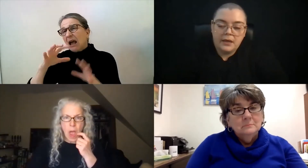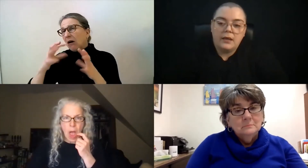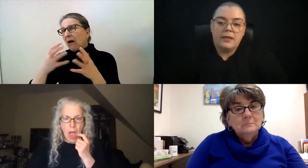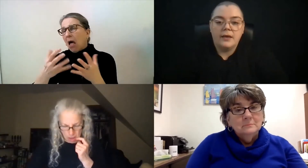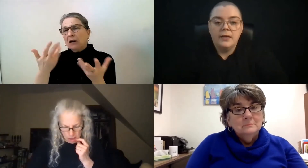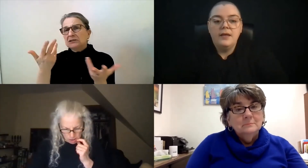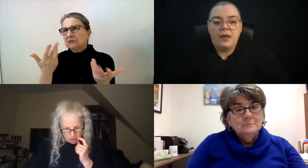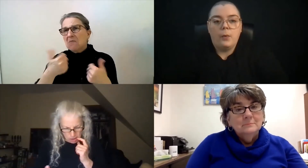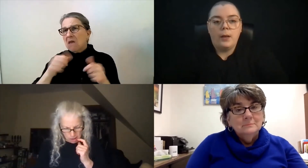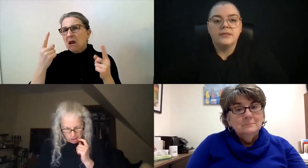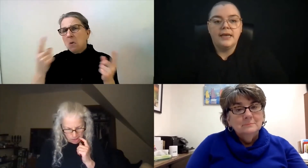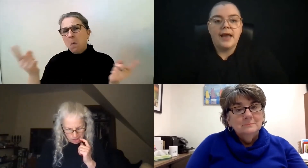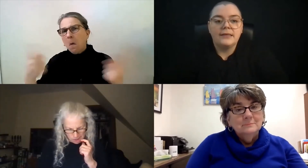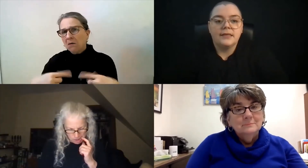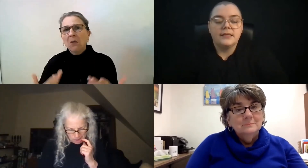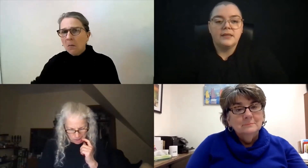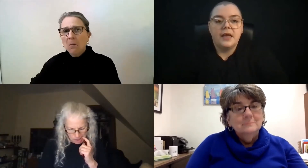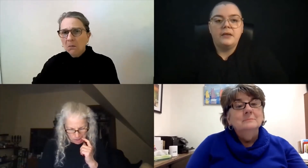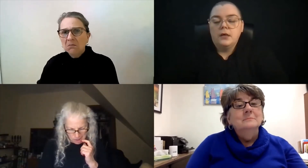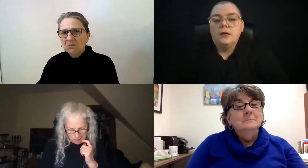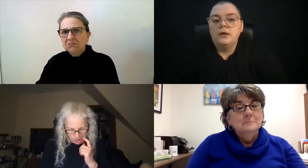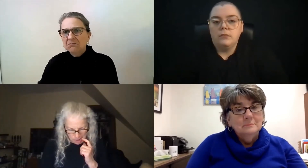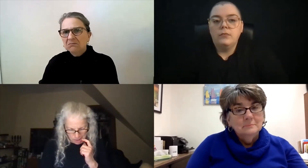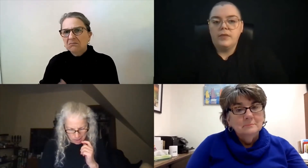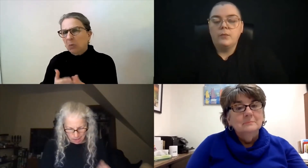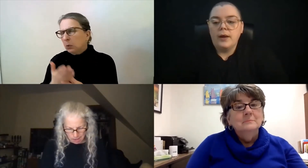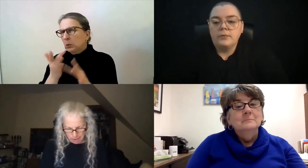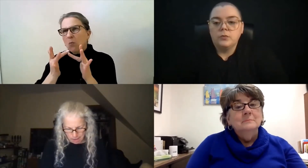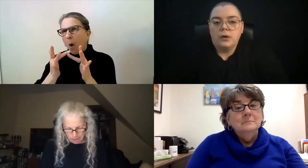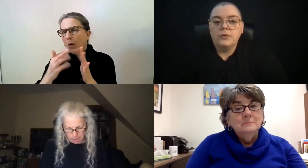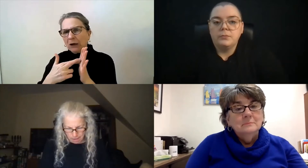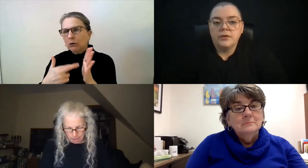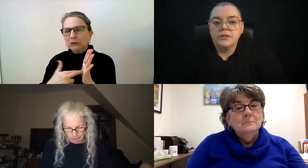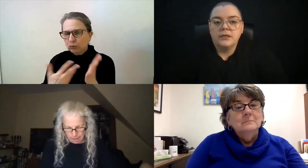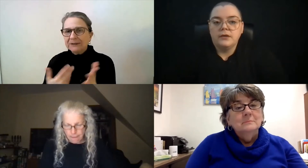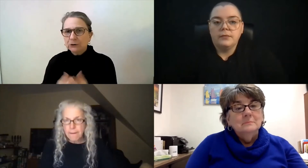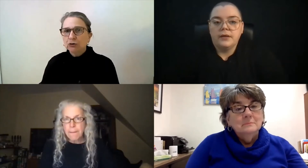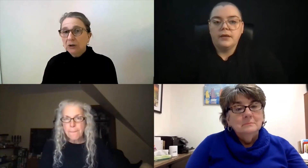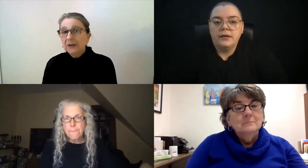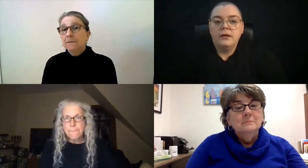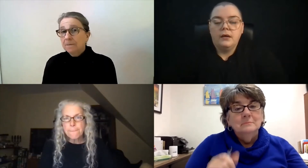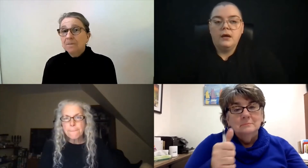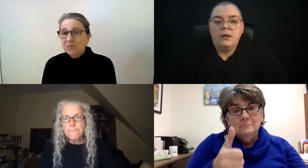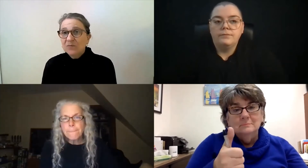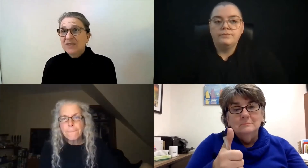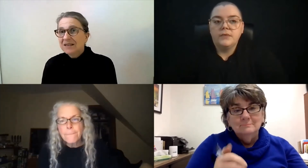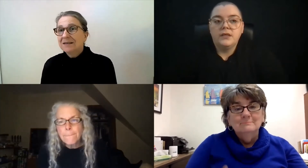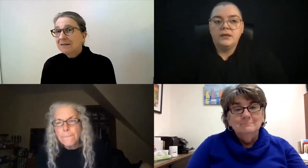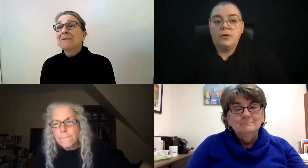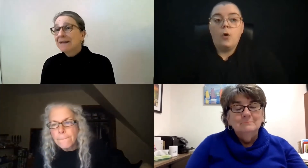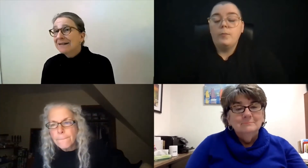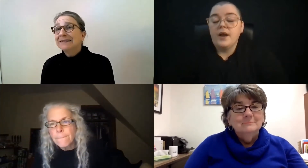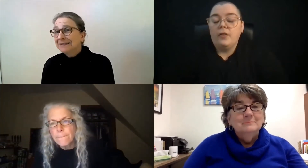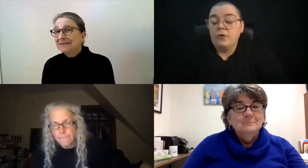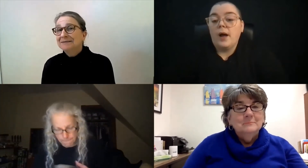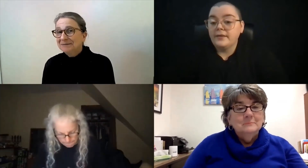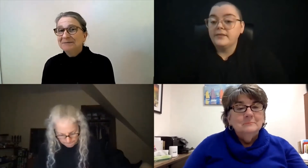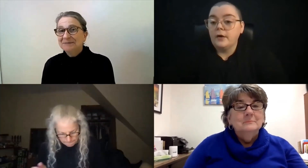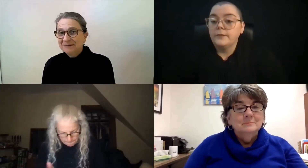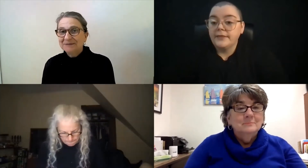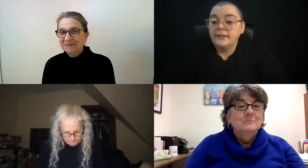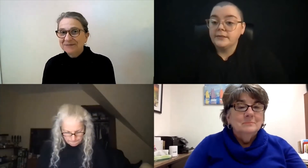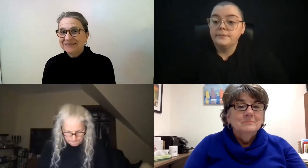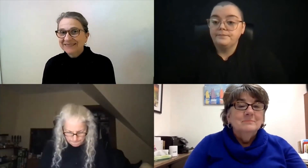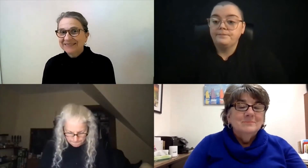it's happening, and that they were able to get access, and then we're able to work with the person. They're really, we're open otherwise,